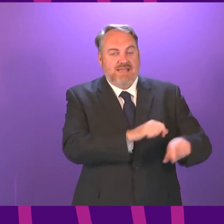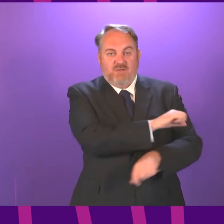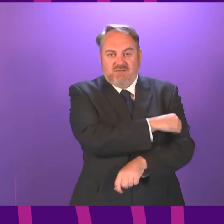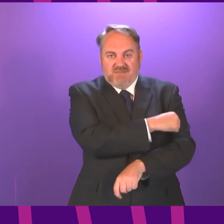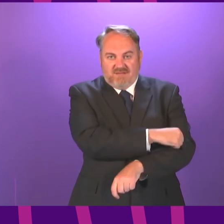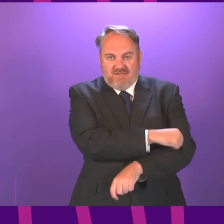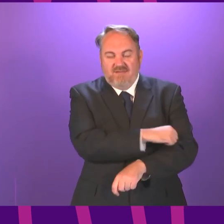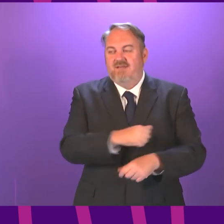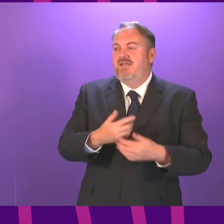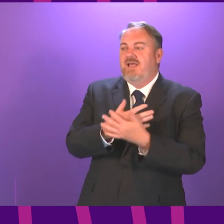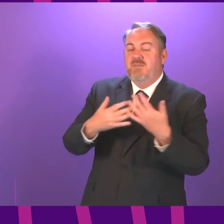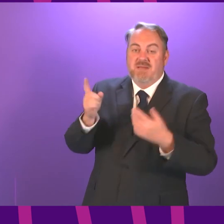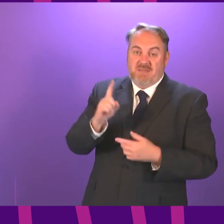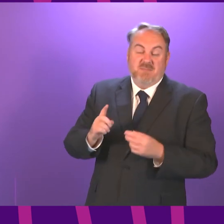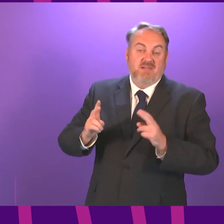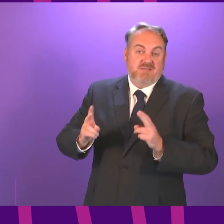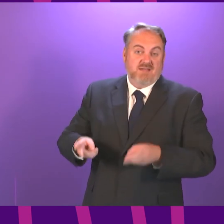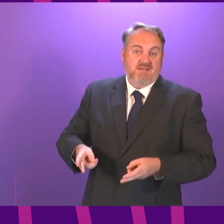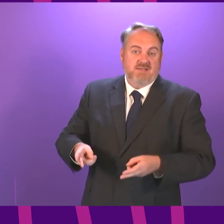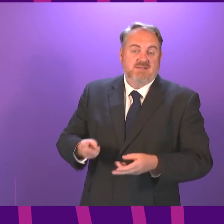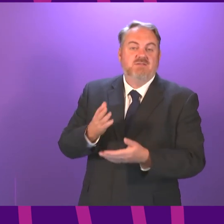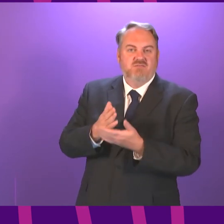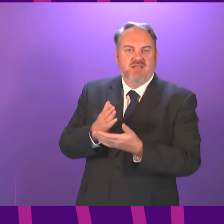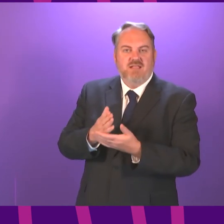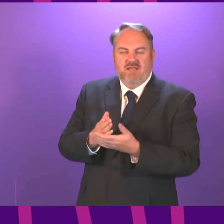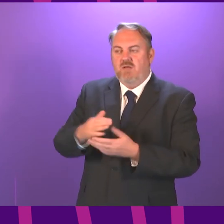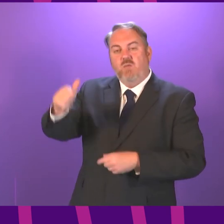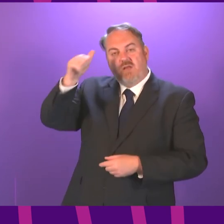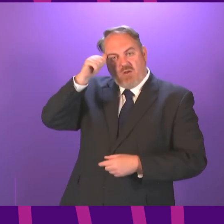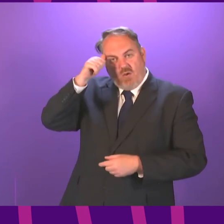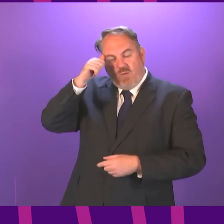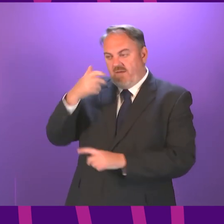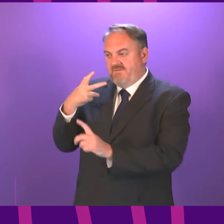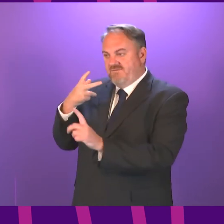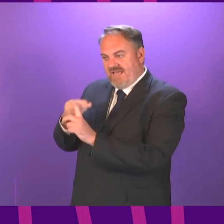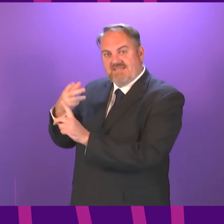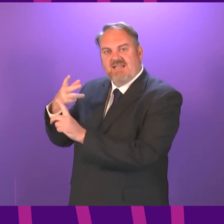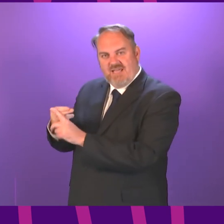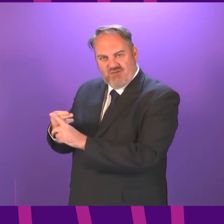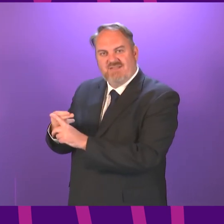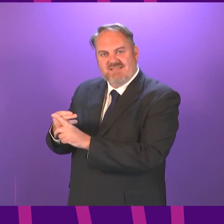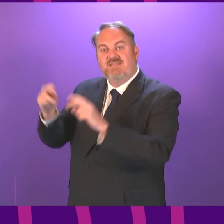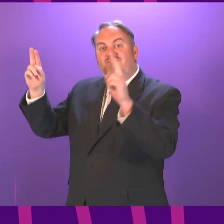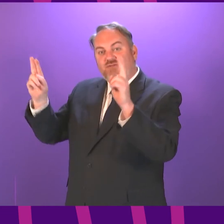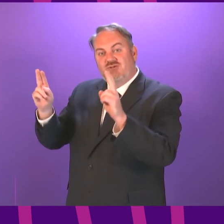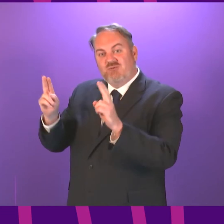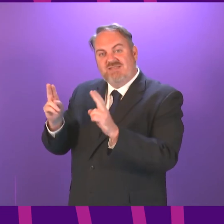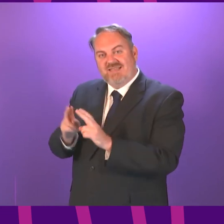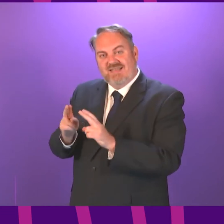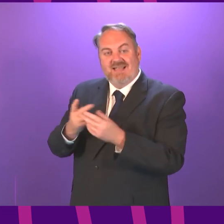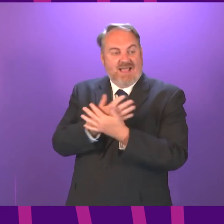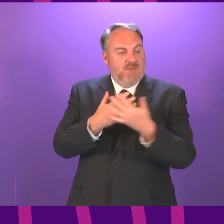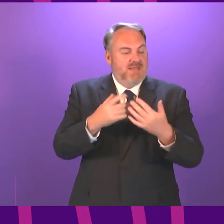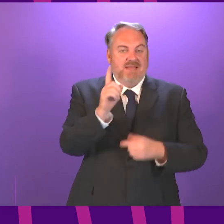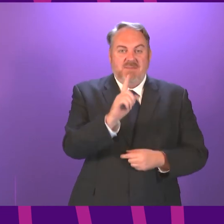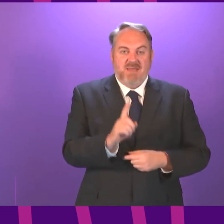become increasingly confident that vaccinations are breaking the link between case numbers and serious illness then while